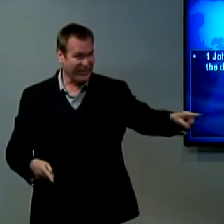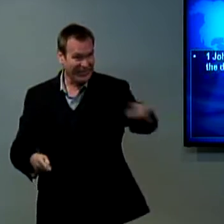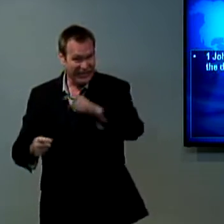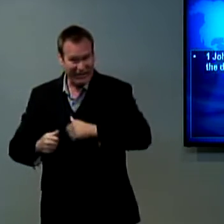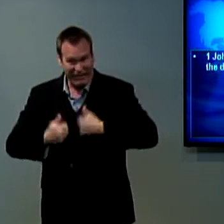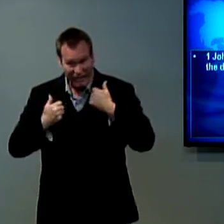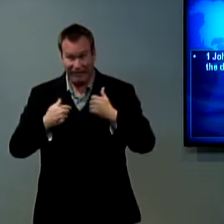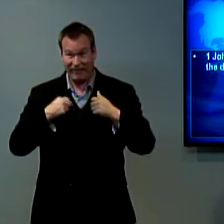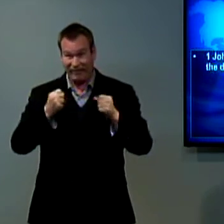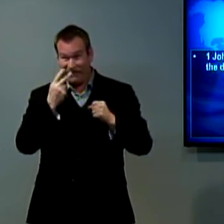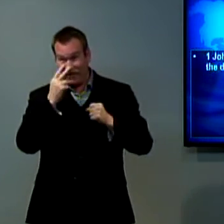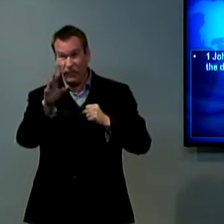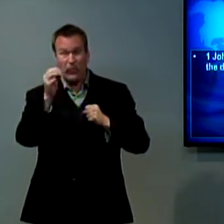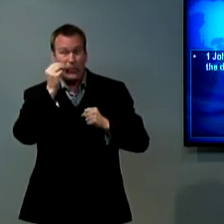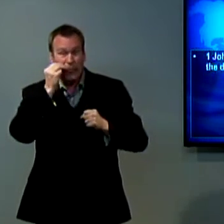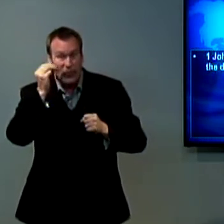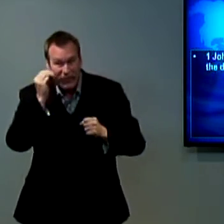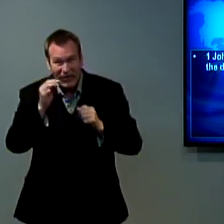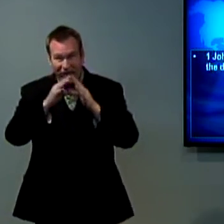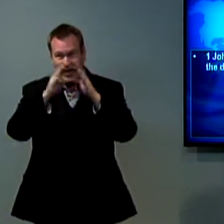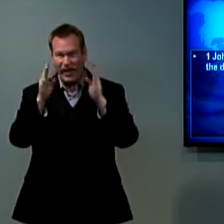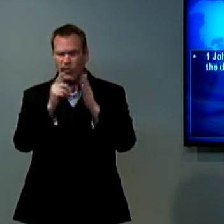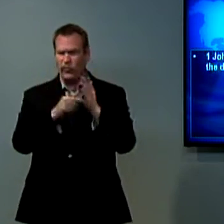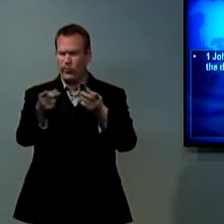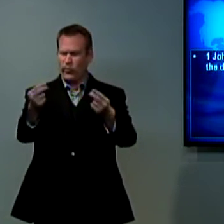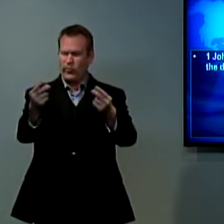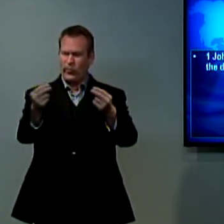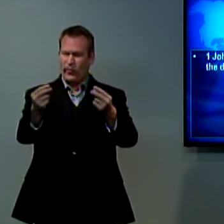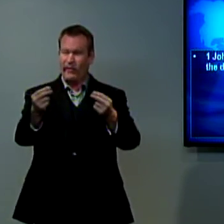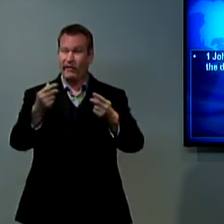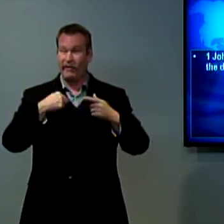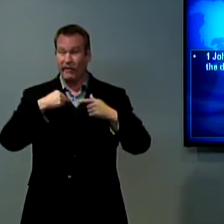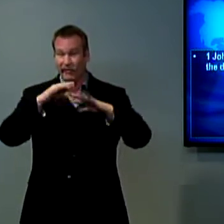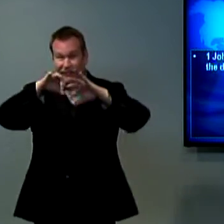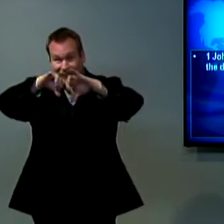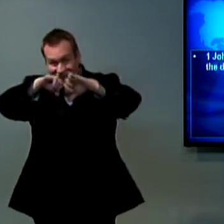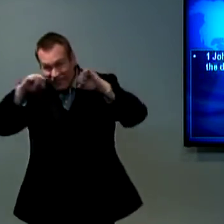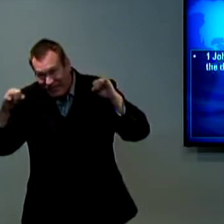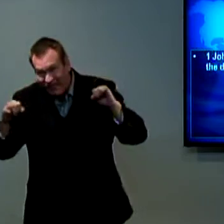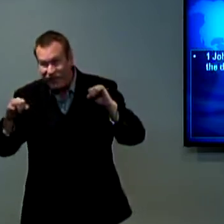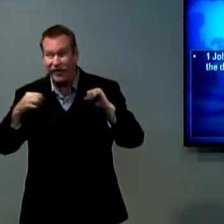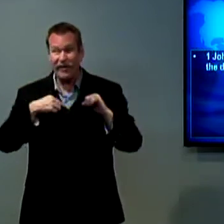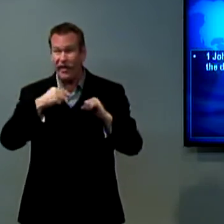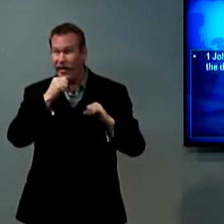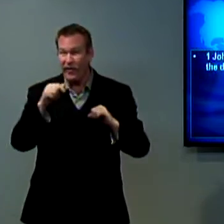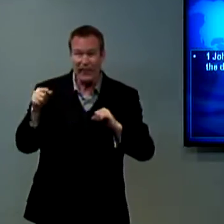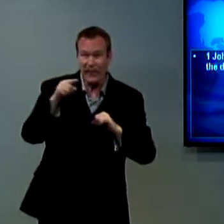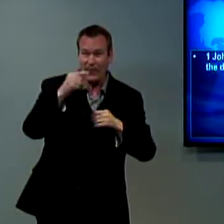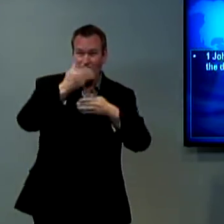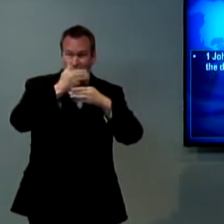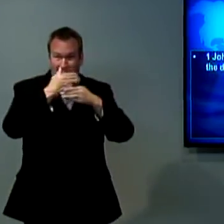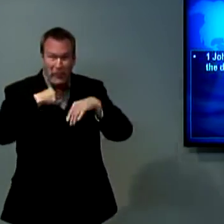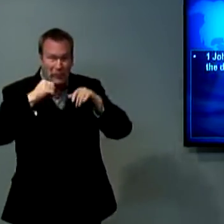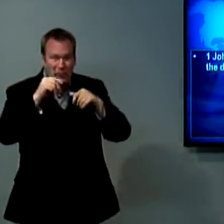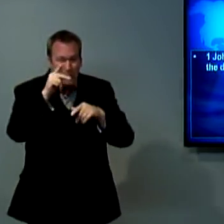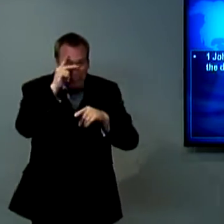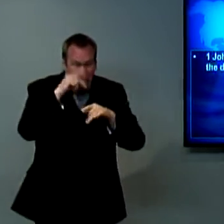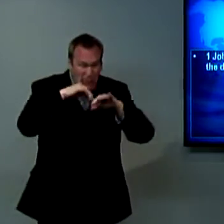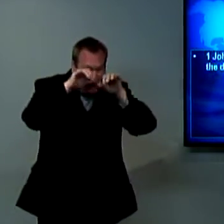I can't see what goes on in your home. I can't see what you do in your house. I can't, you know, peek in